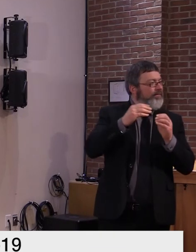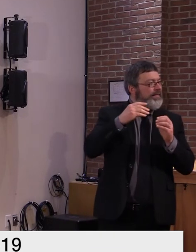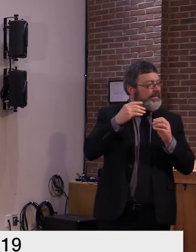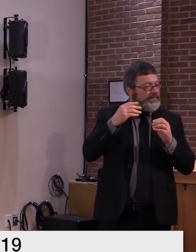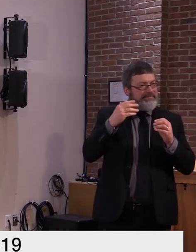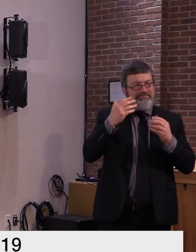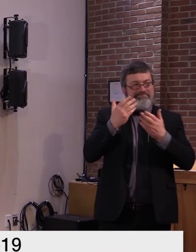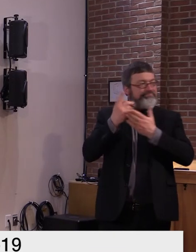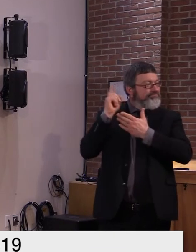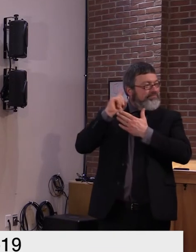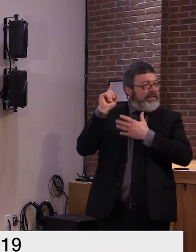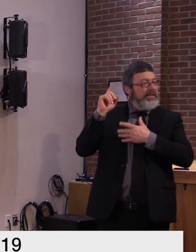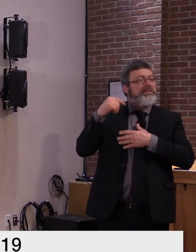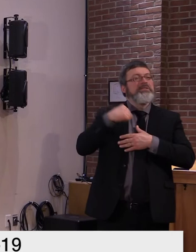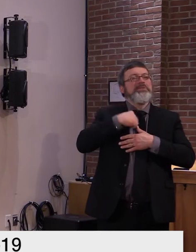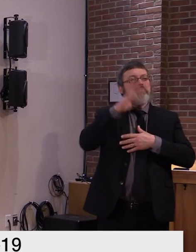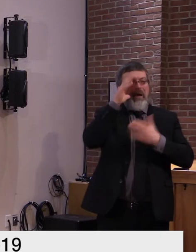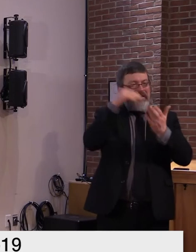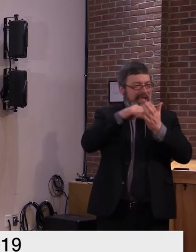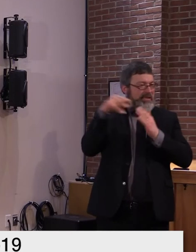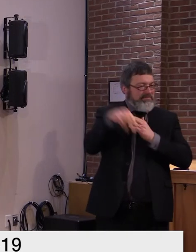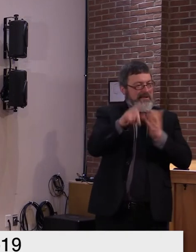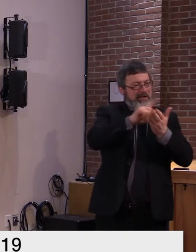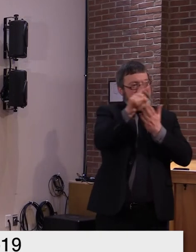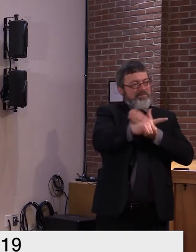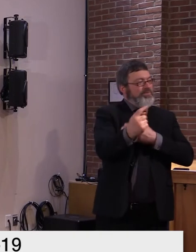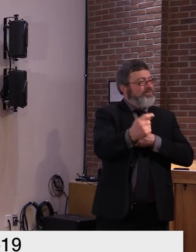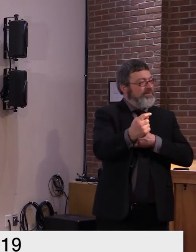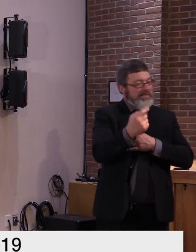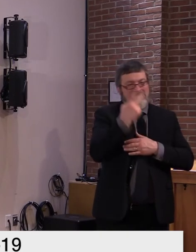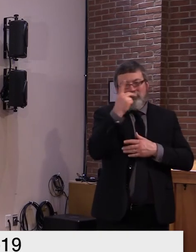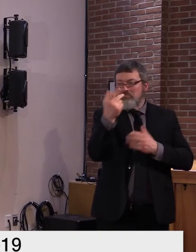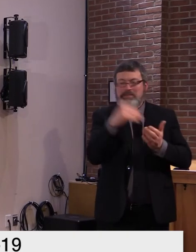thank you very much. Thanks, Tom. Mike, True North reports.